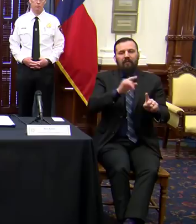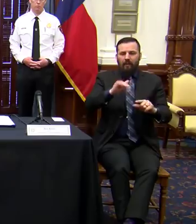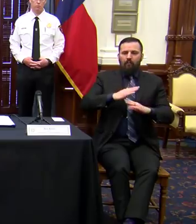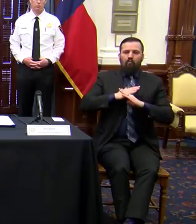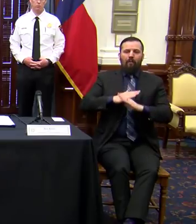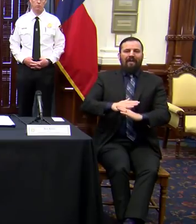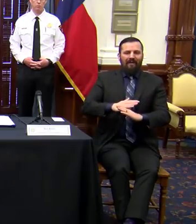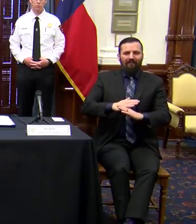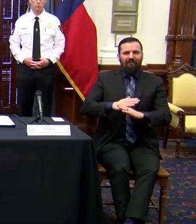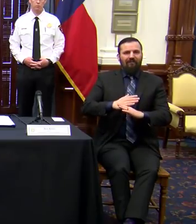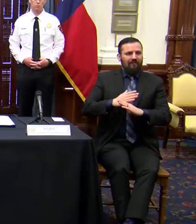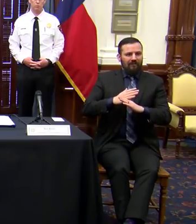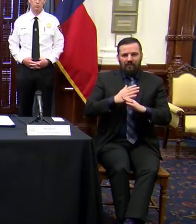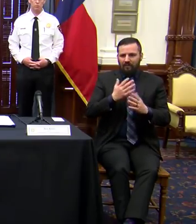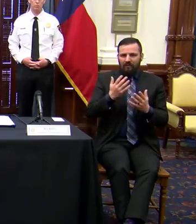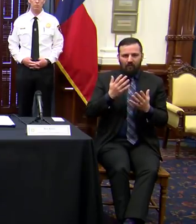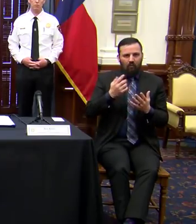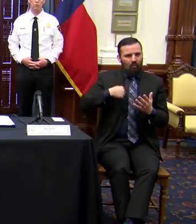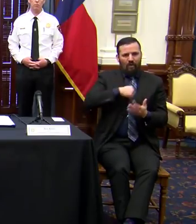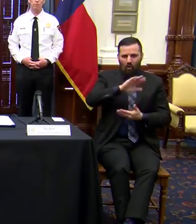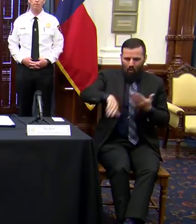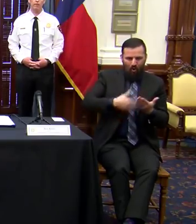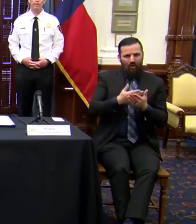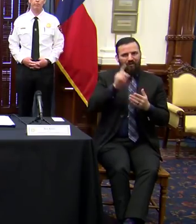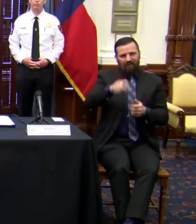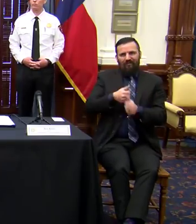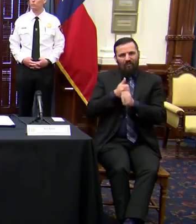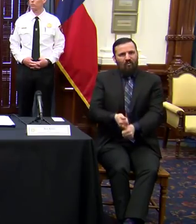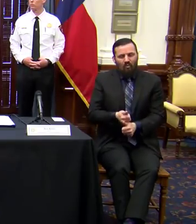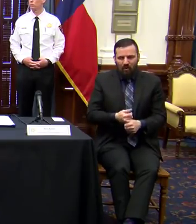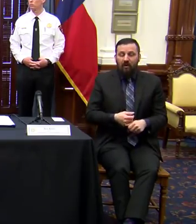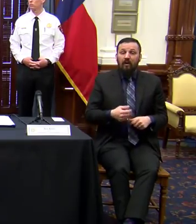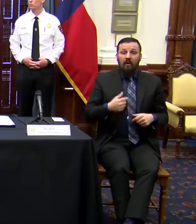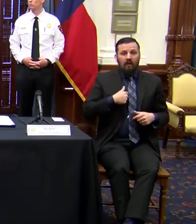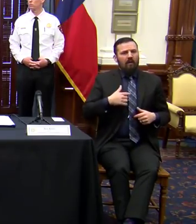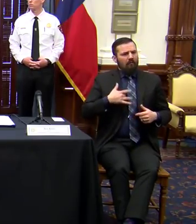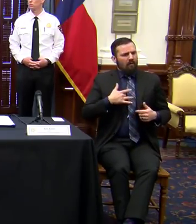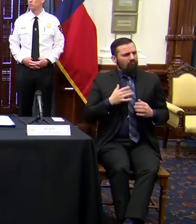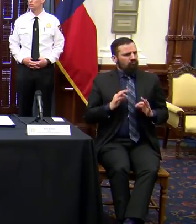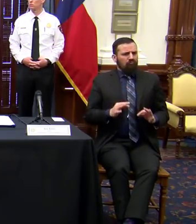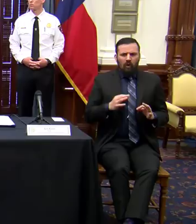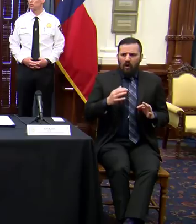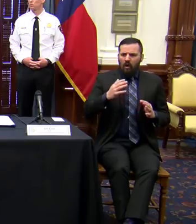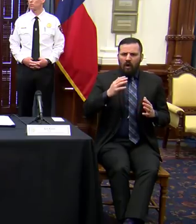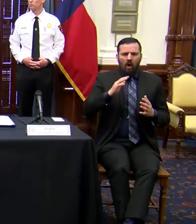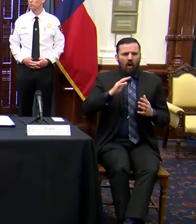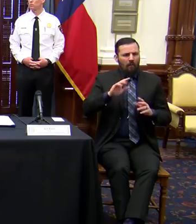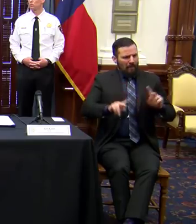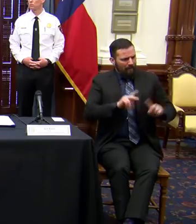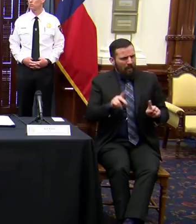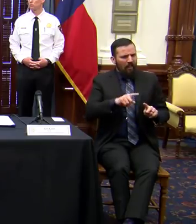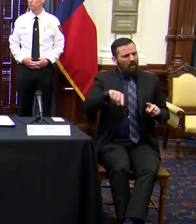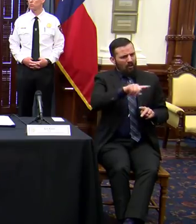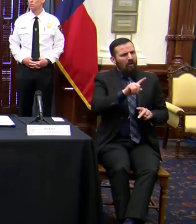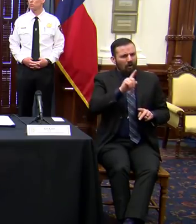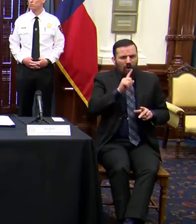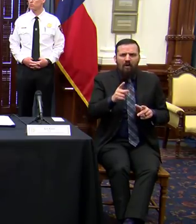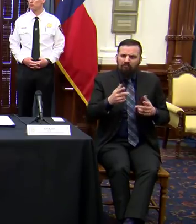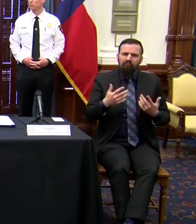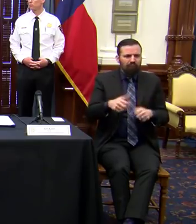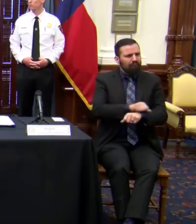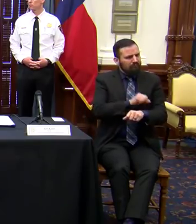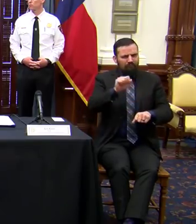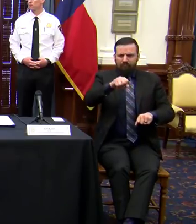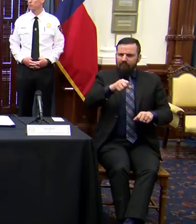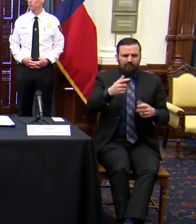actions that we need to all take. I'm very encouraged by the fact that people are eager to do exactly that.